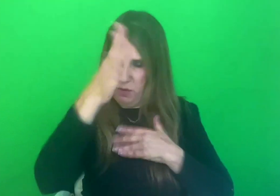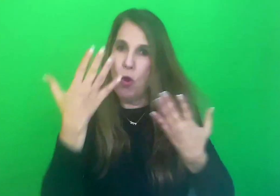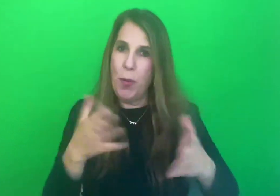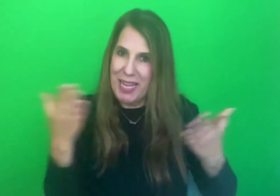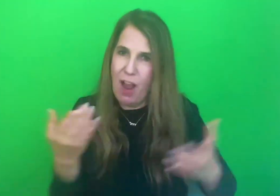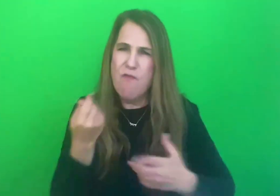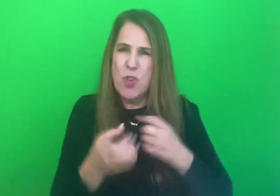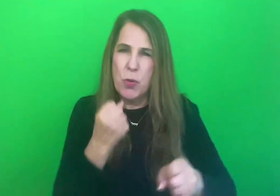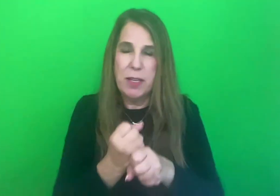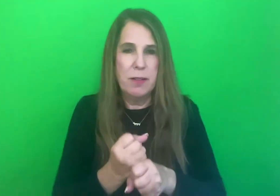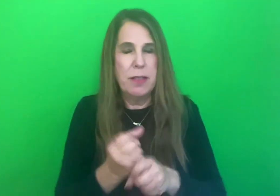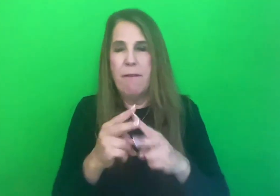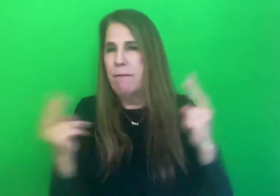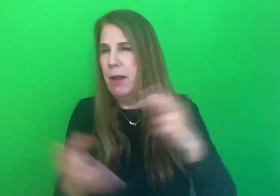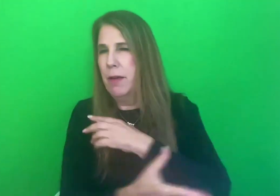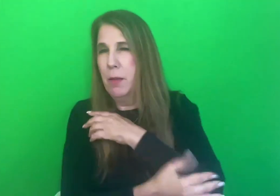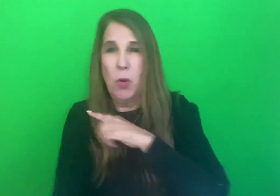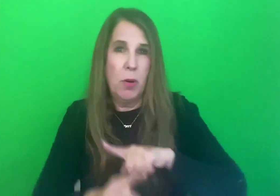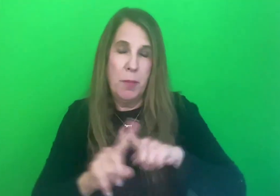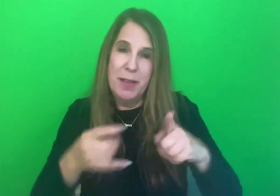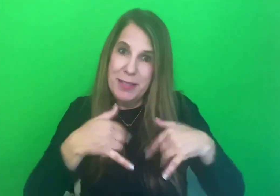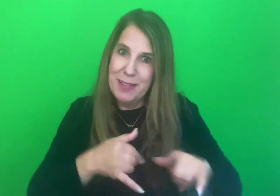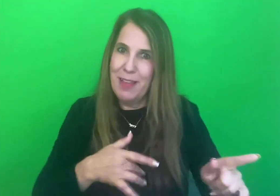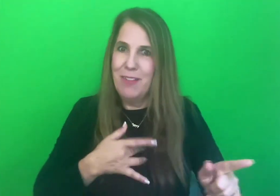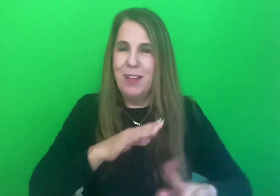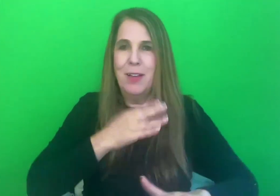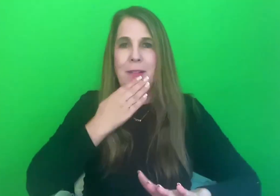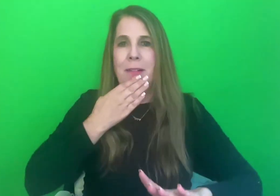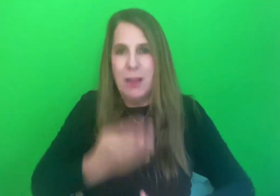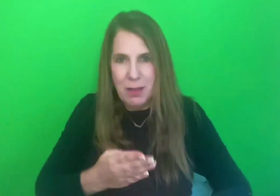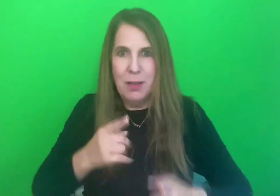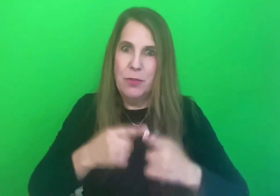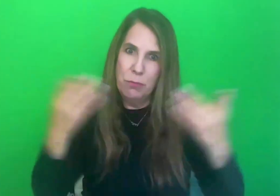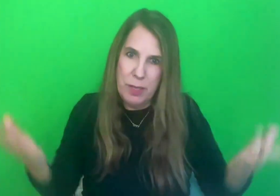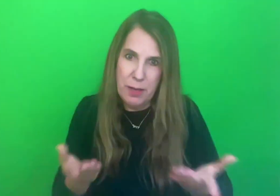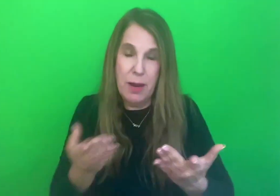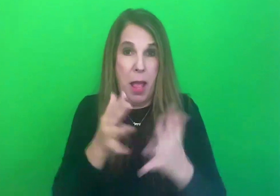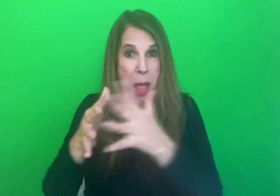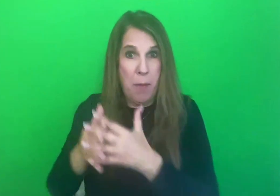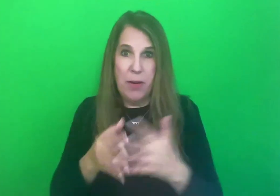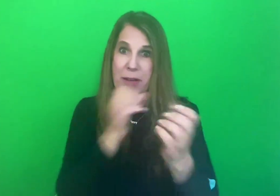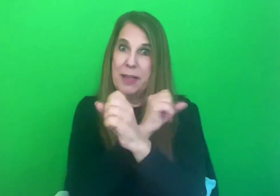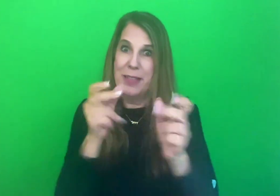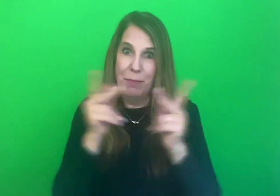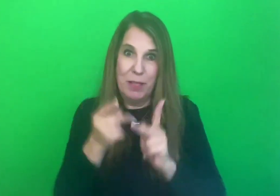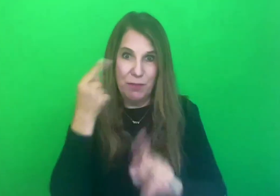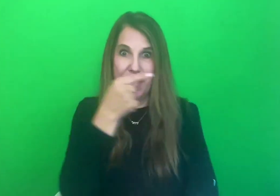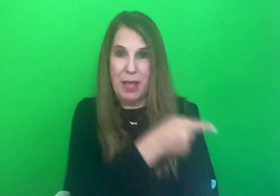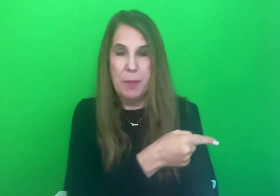they were still very grateful to be here. America was a safe haven for them. As early to mid